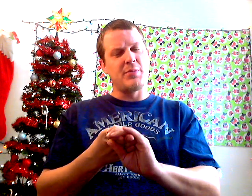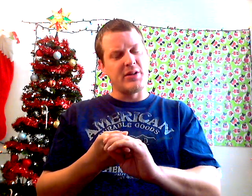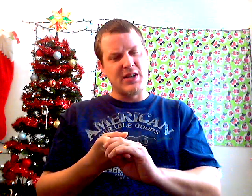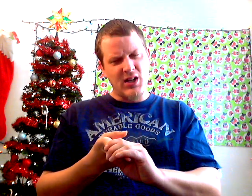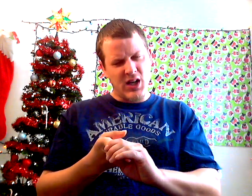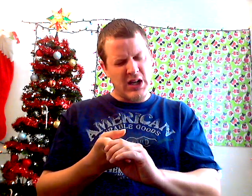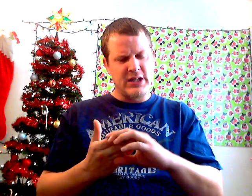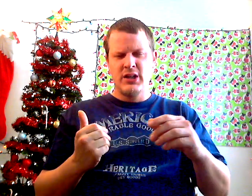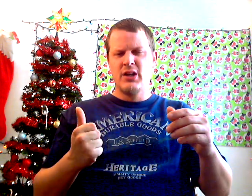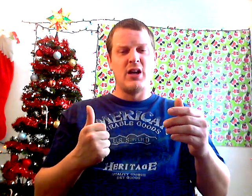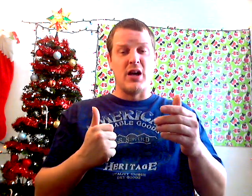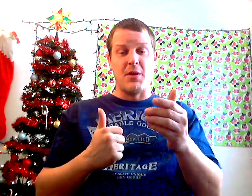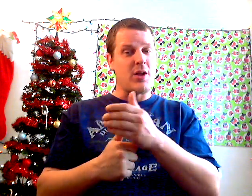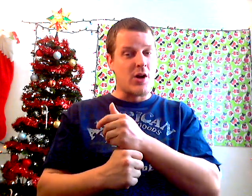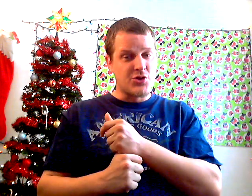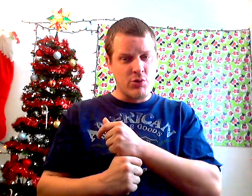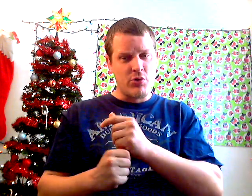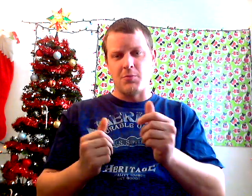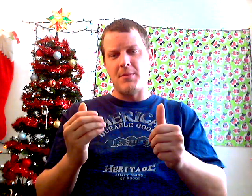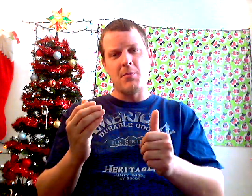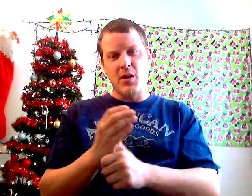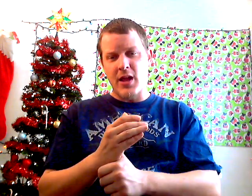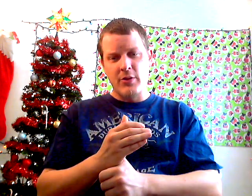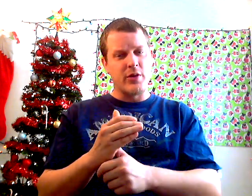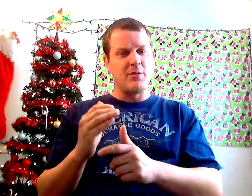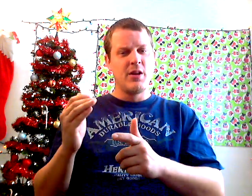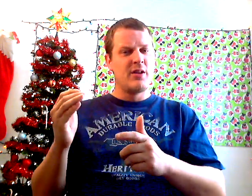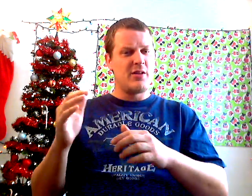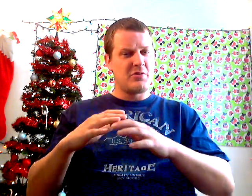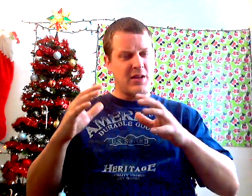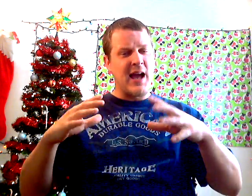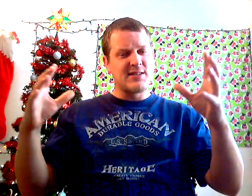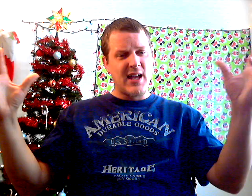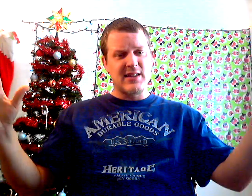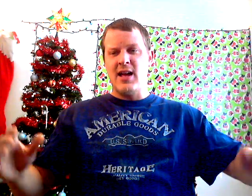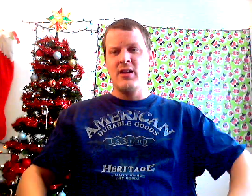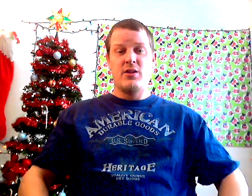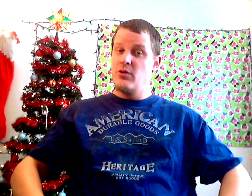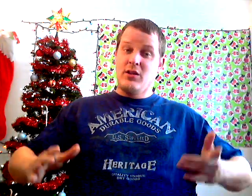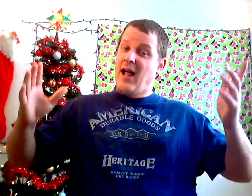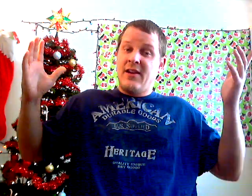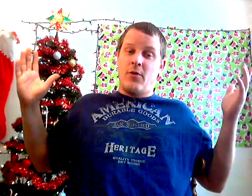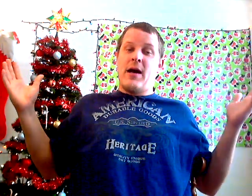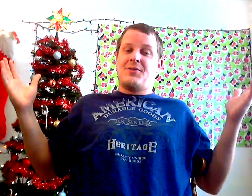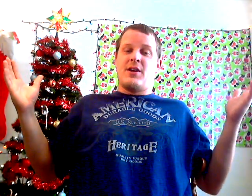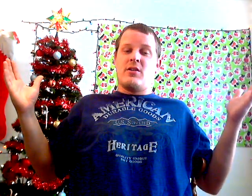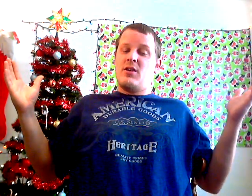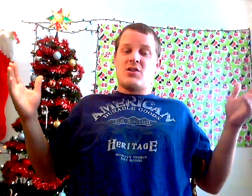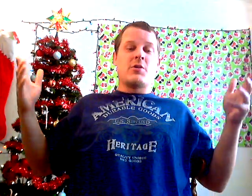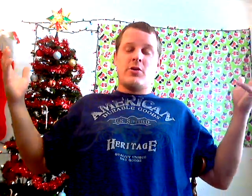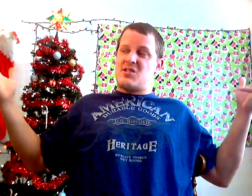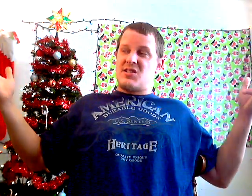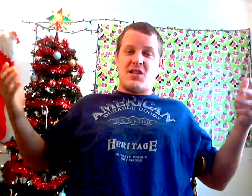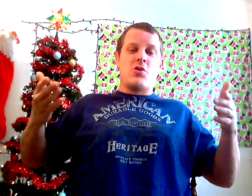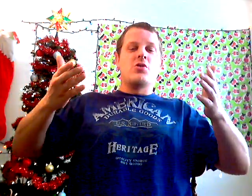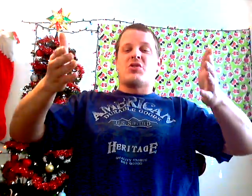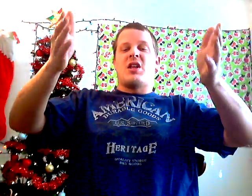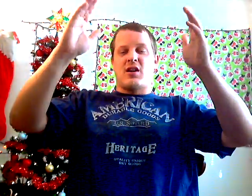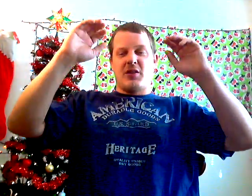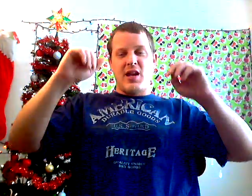maybe Billy Gunn, maybe R-Truth, maybe Mark Henry. You know, guys like that. There's a lot of them out there. So I'm curious to see who you think are